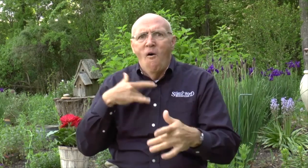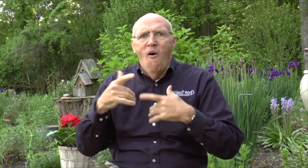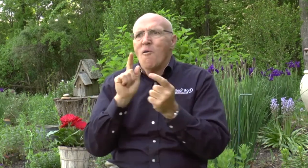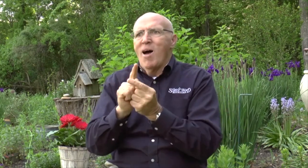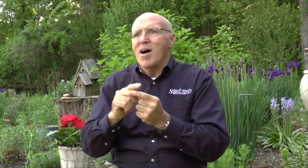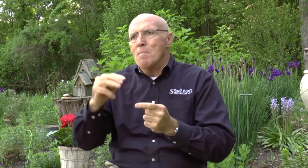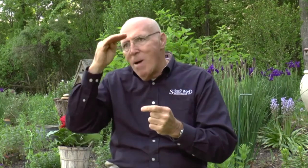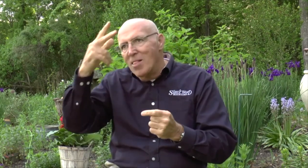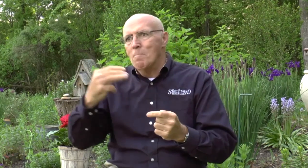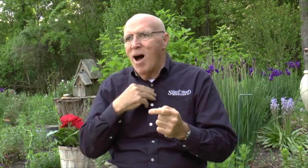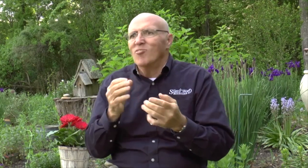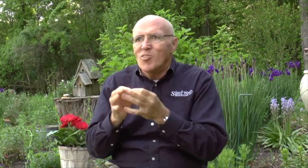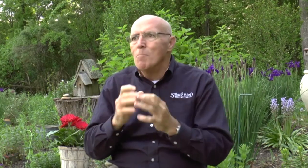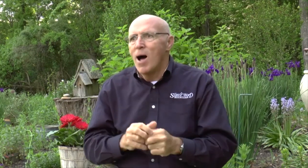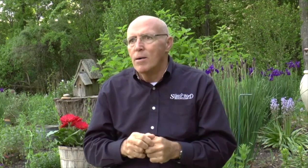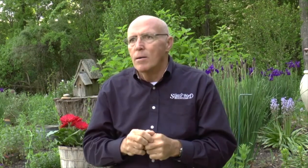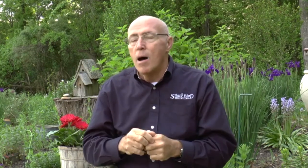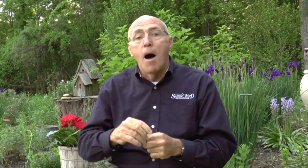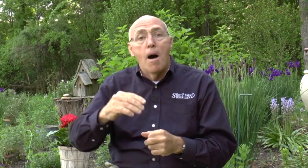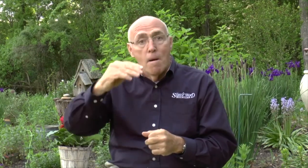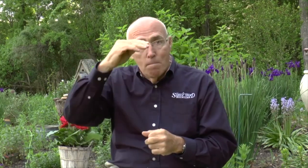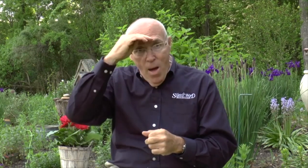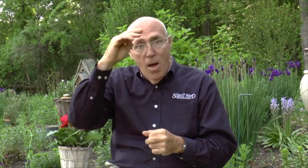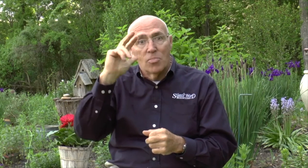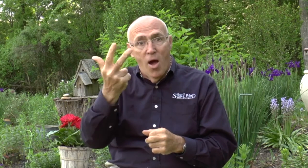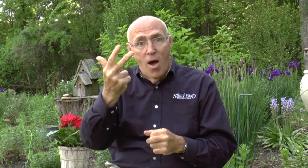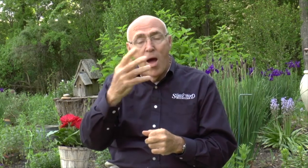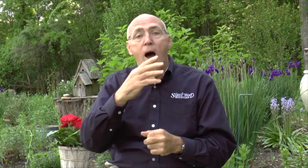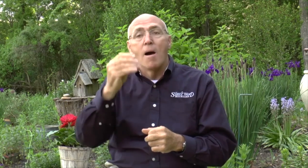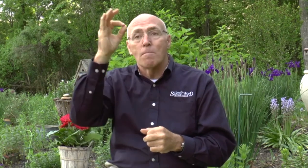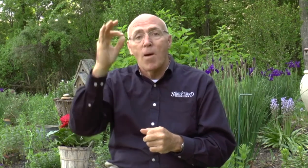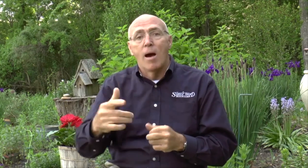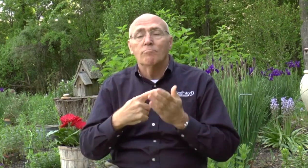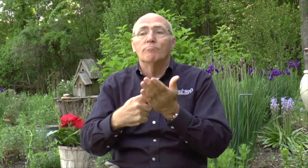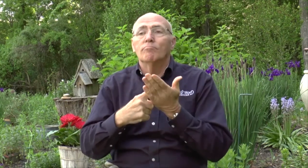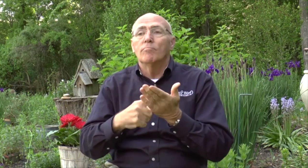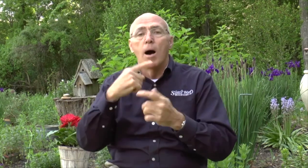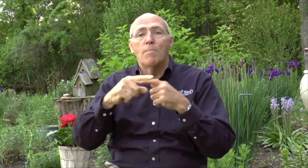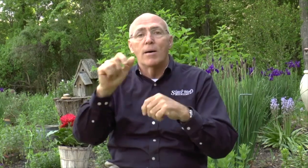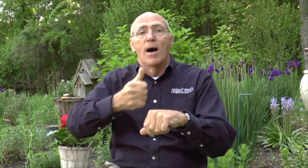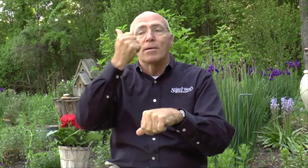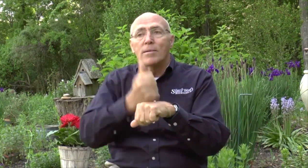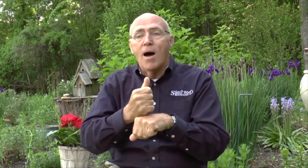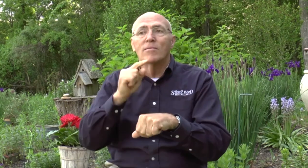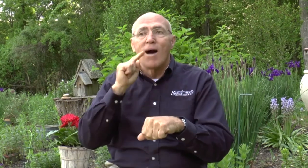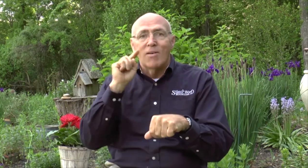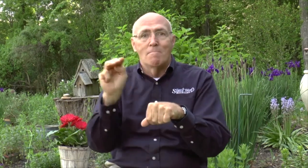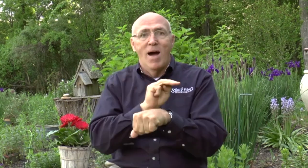week. I went every night. was so excited to see Bill and Mary again as she interpreted for me. Bill III and the pastor discussed while I was there.